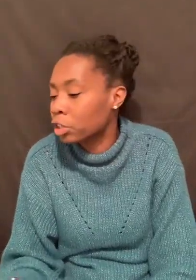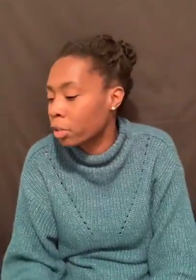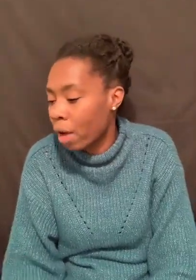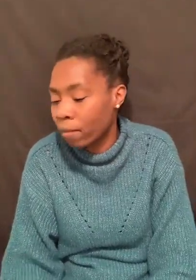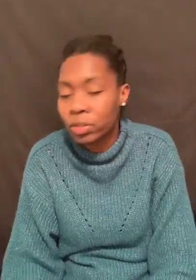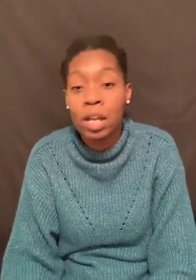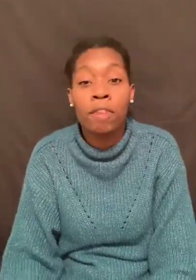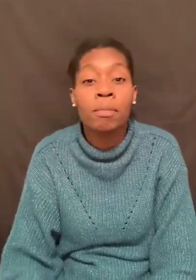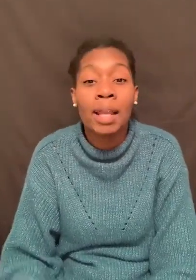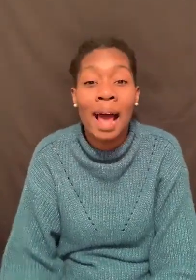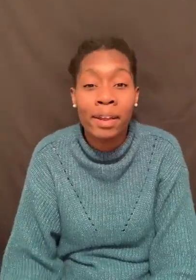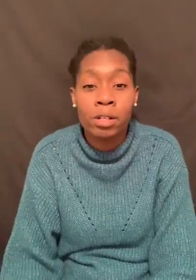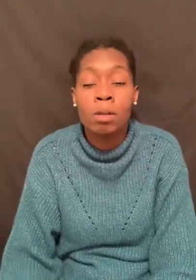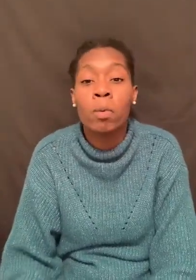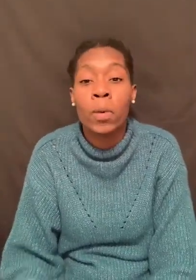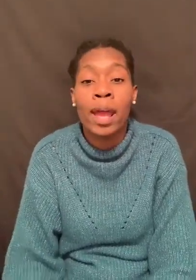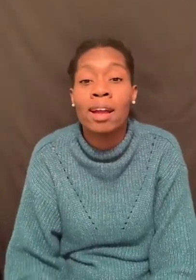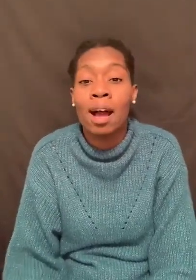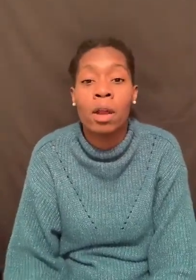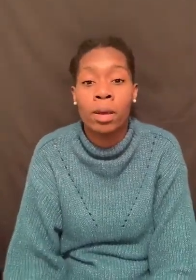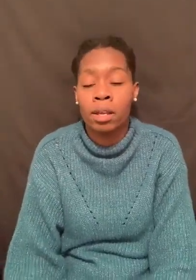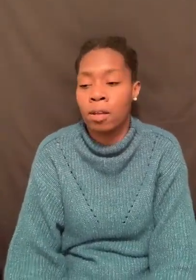National Geographic. You got it from liars. People hate God already.